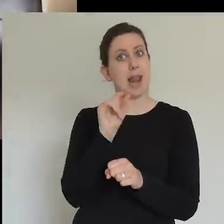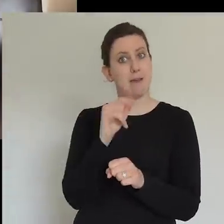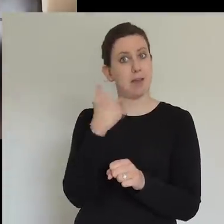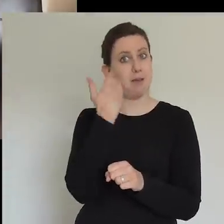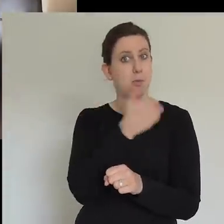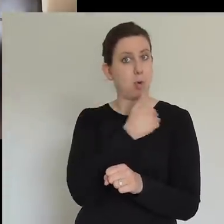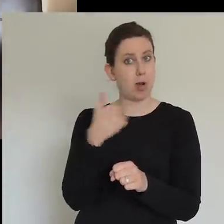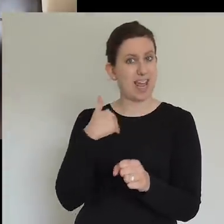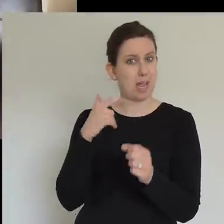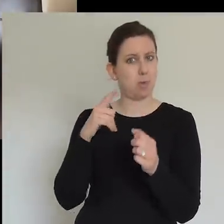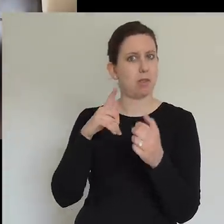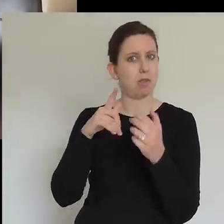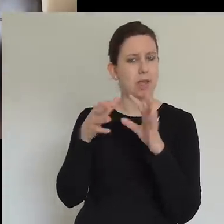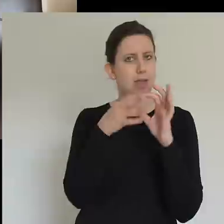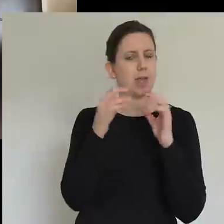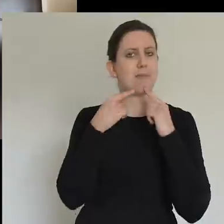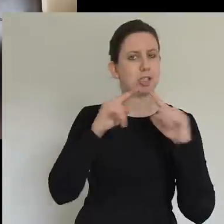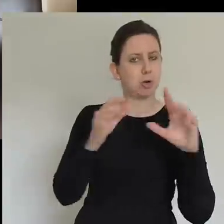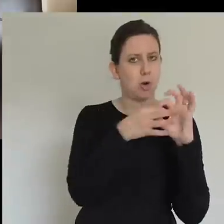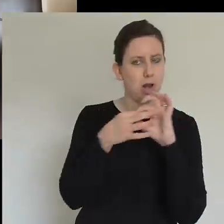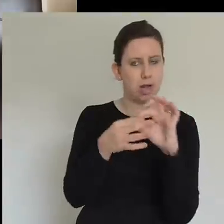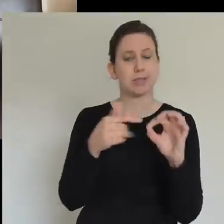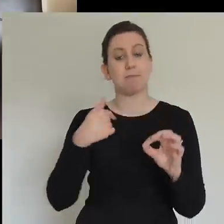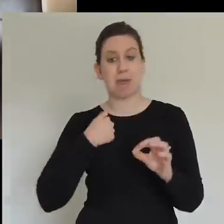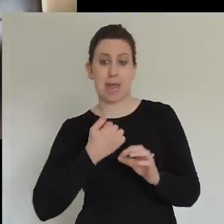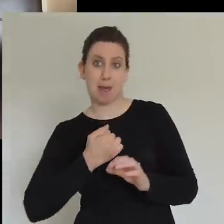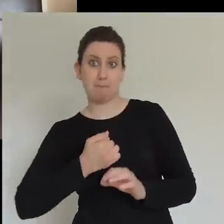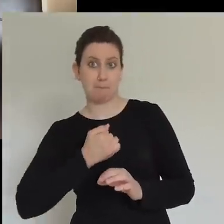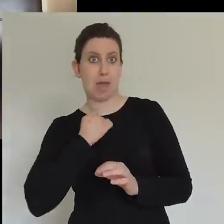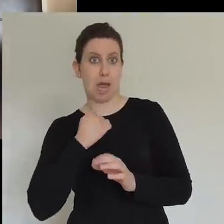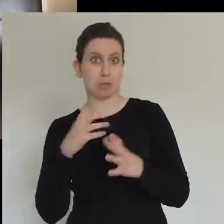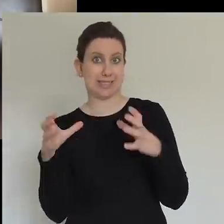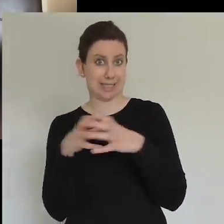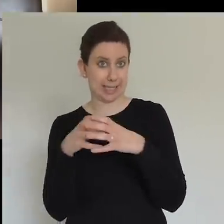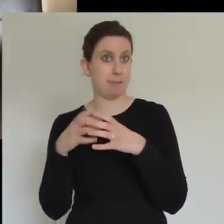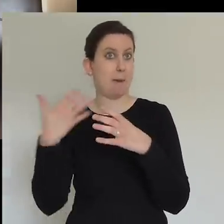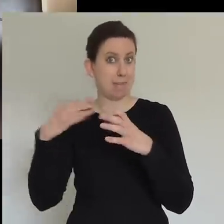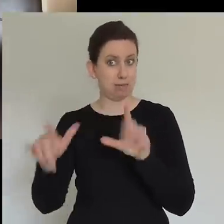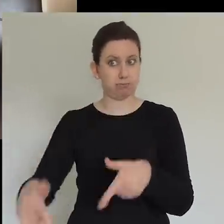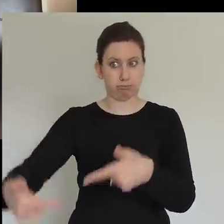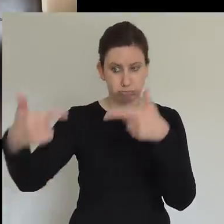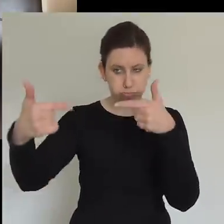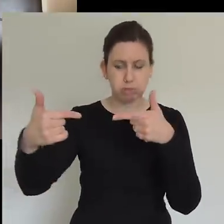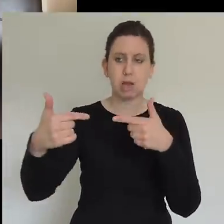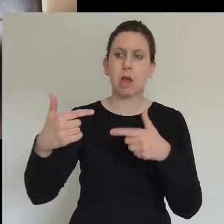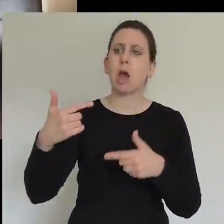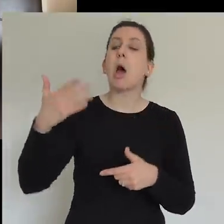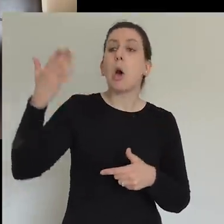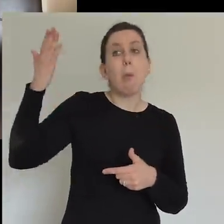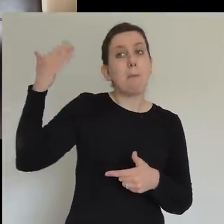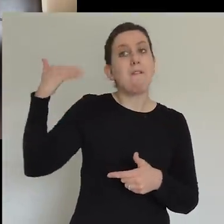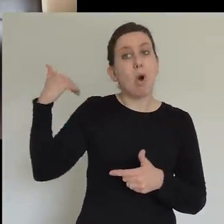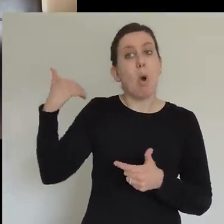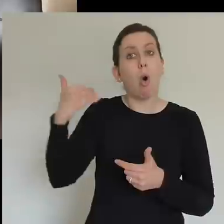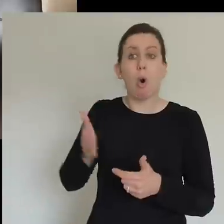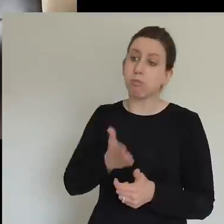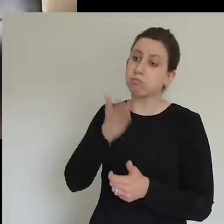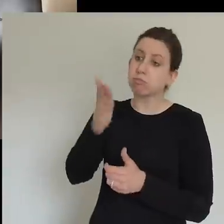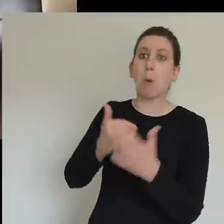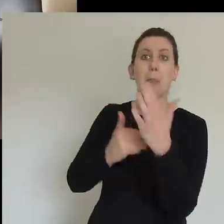in that way has been significant. You know, we, we were gathering once a week in the church that I was in before, but the church right now